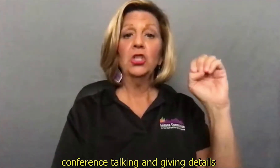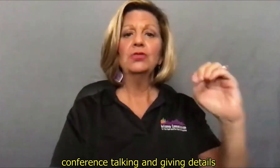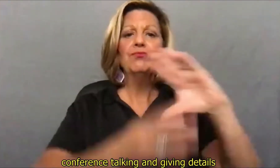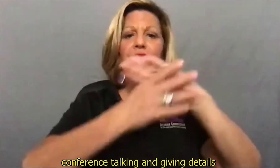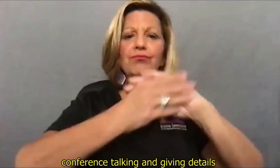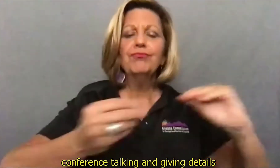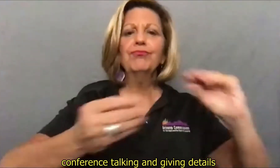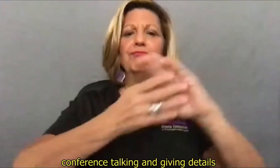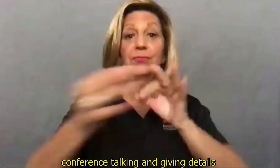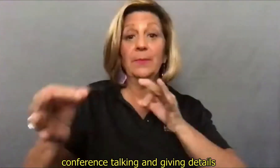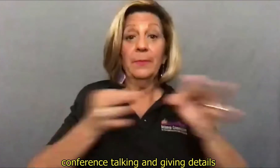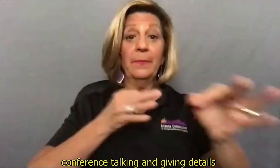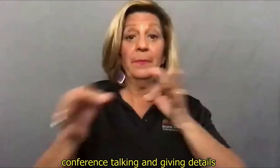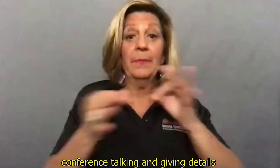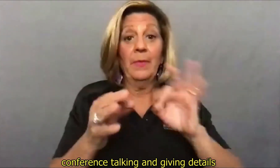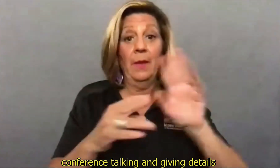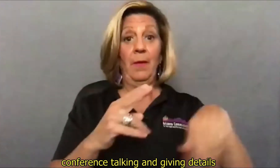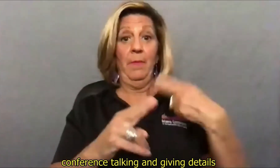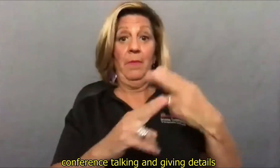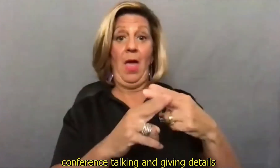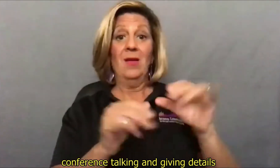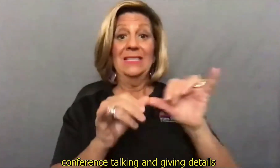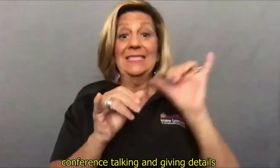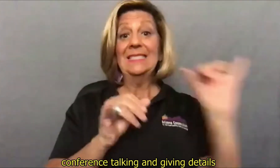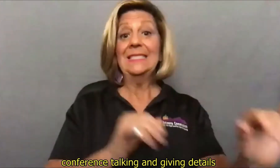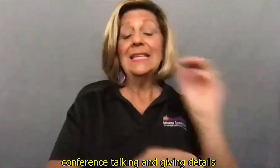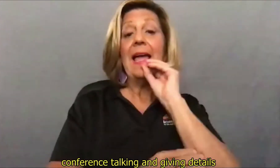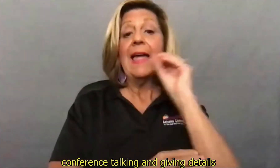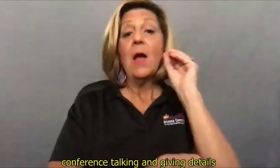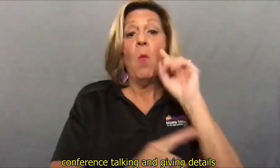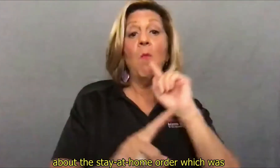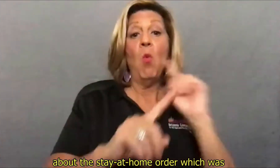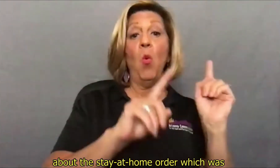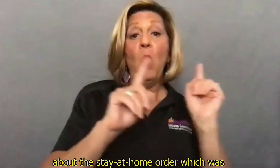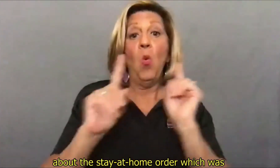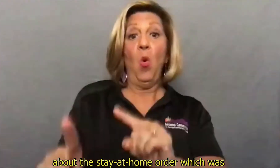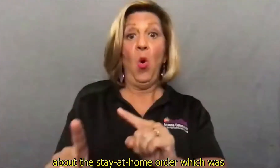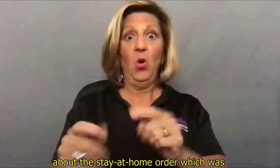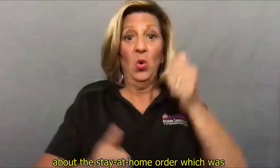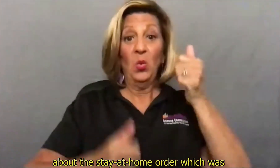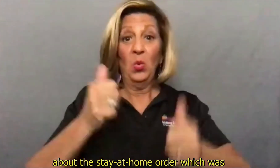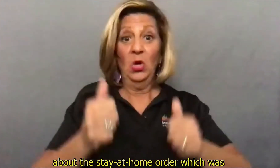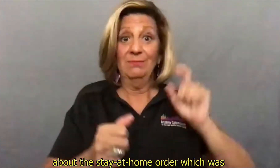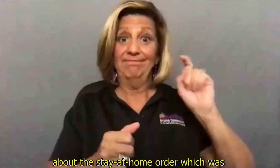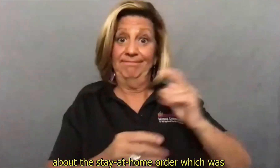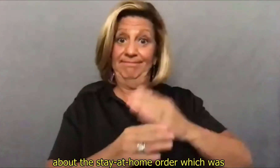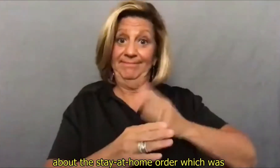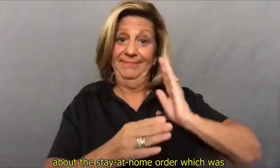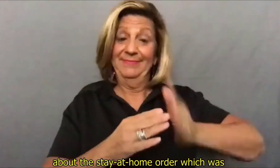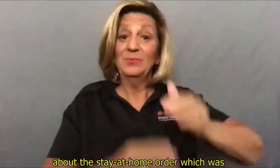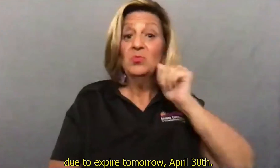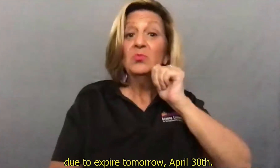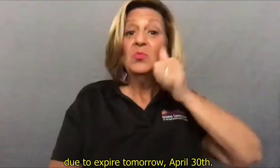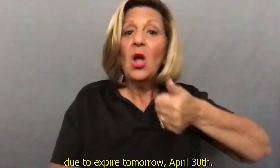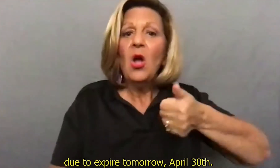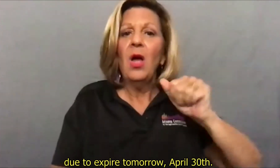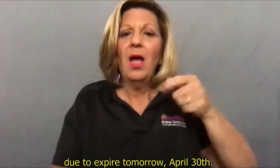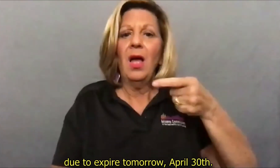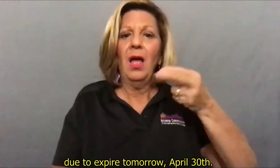talking and giving details about the stay-at-home order, which was due to expire